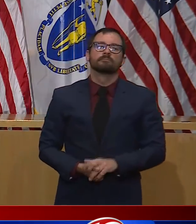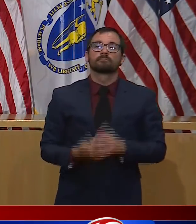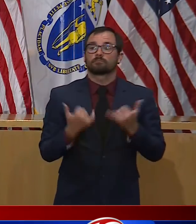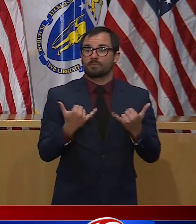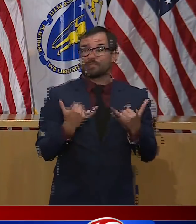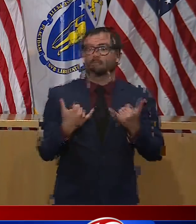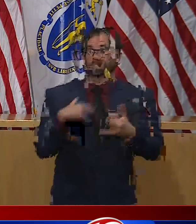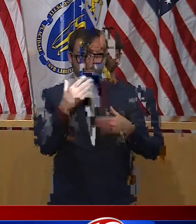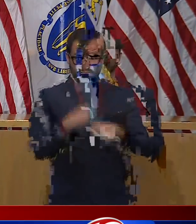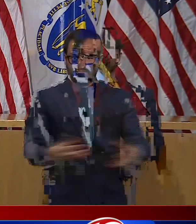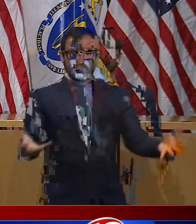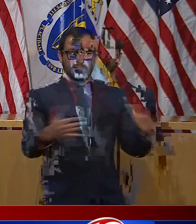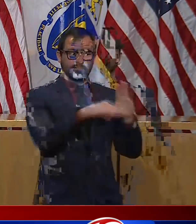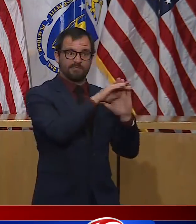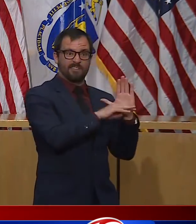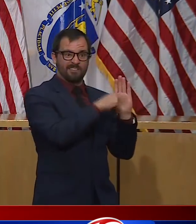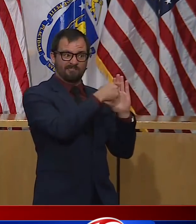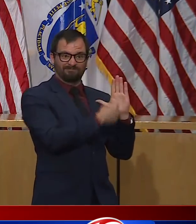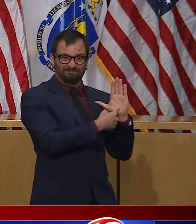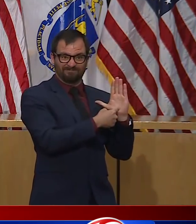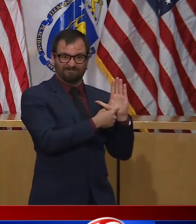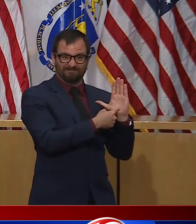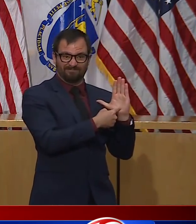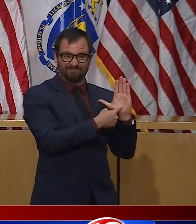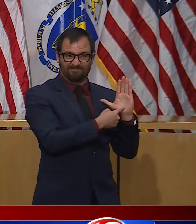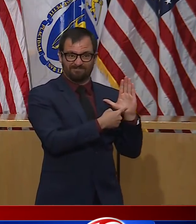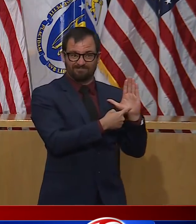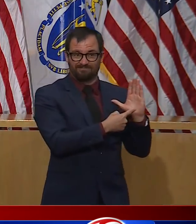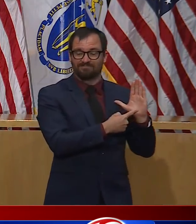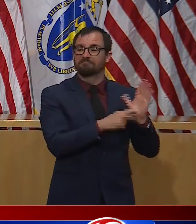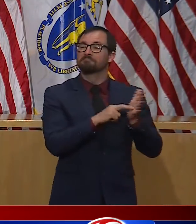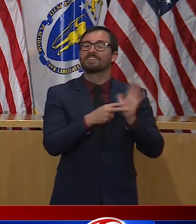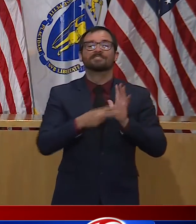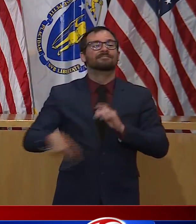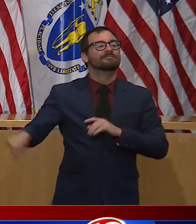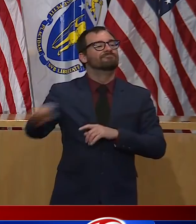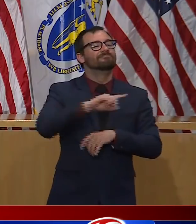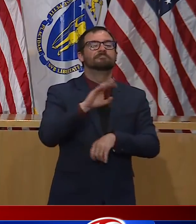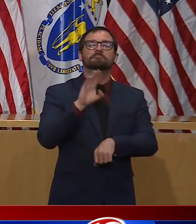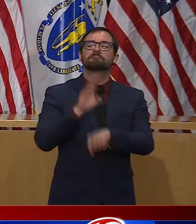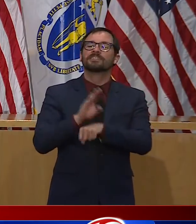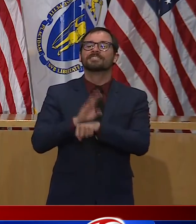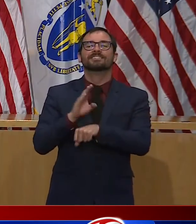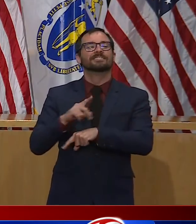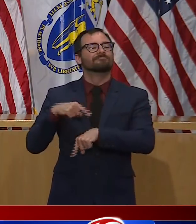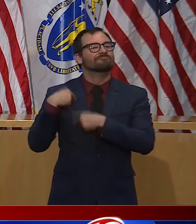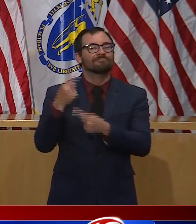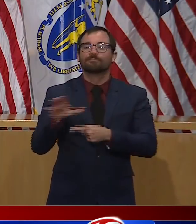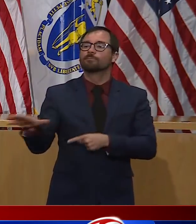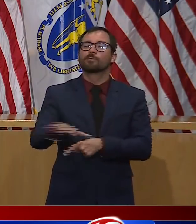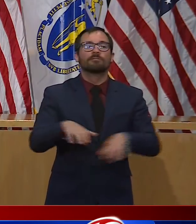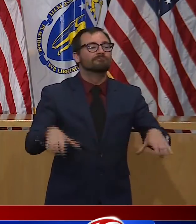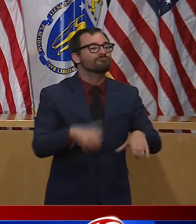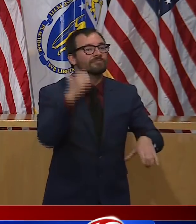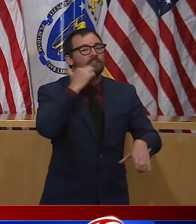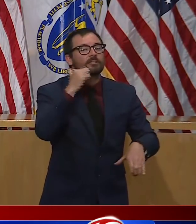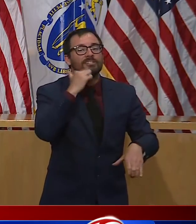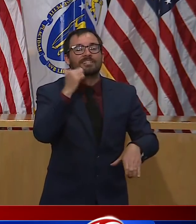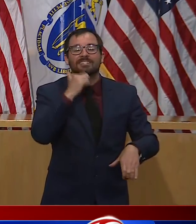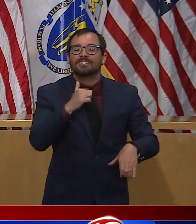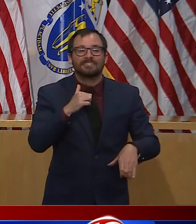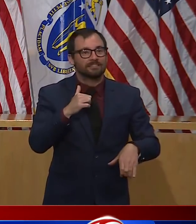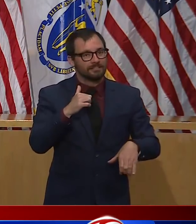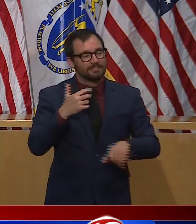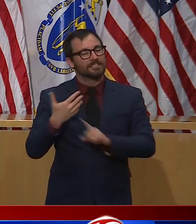places look and feel. This is not permanent. At some point, there will be treatments and ultimately a vaccine.